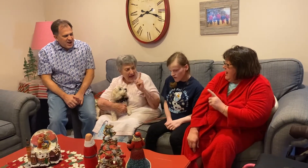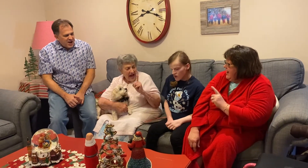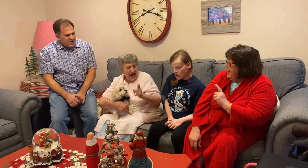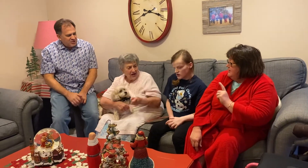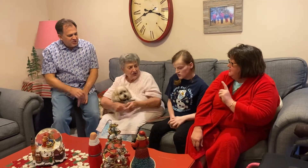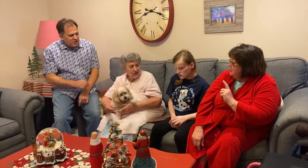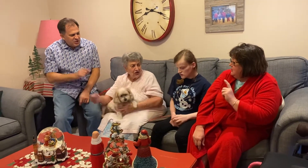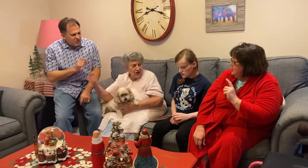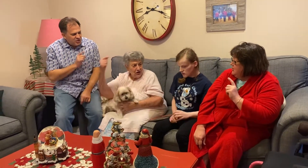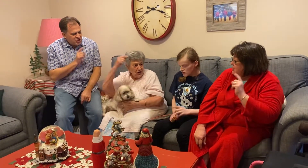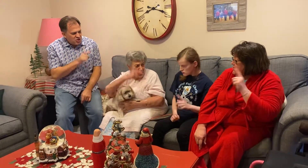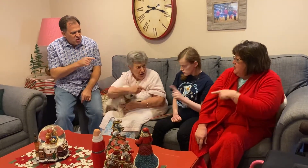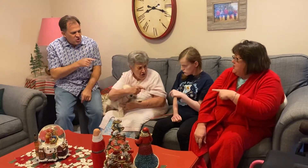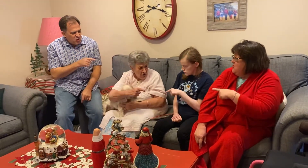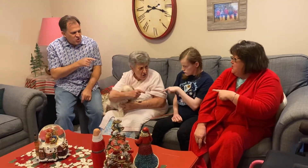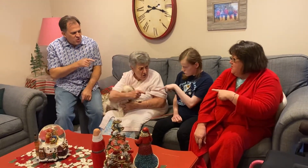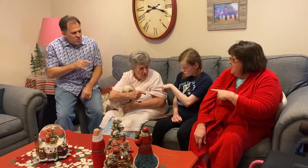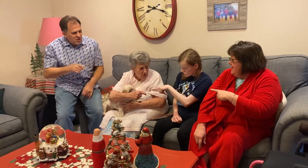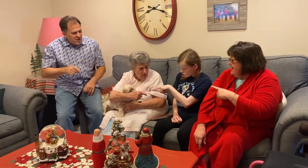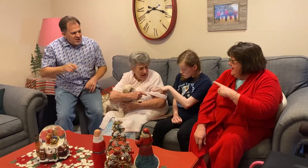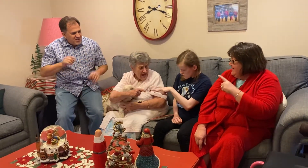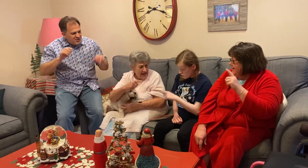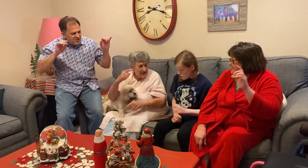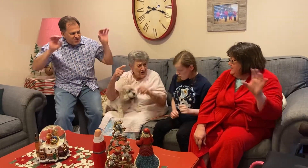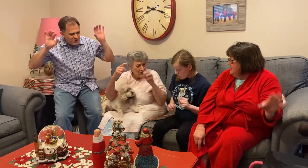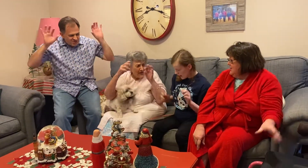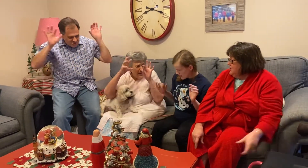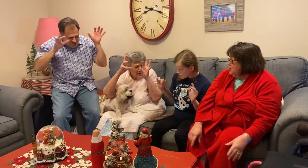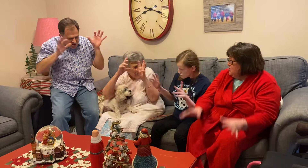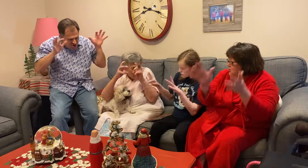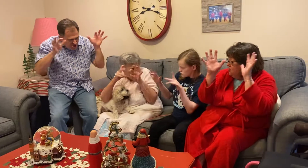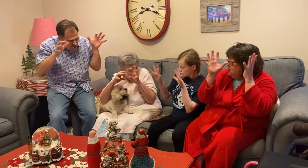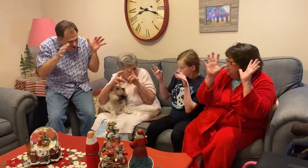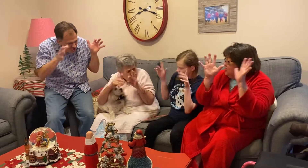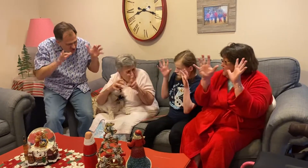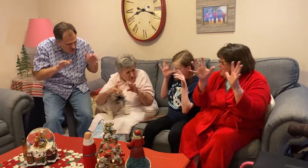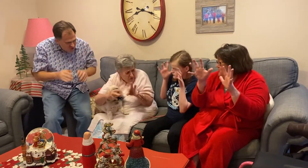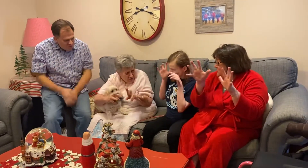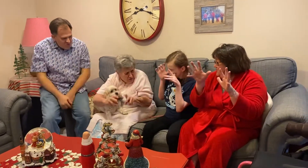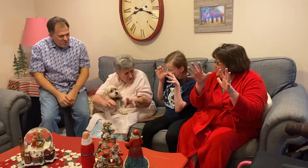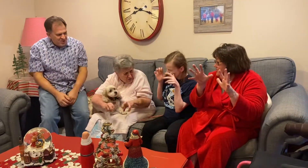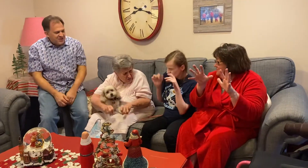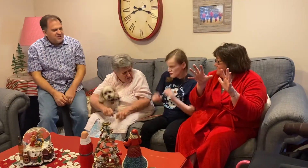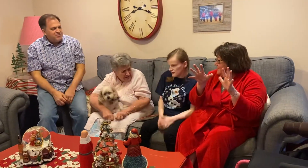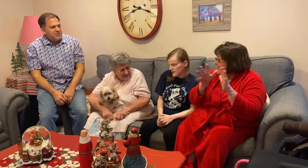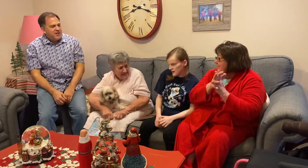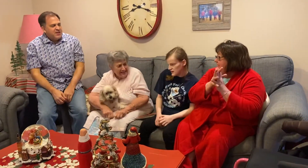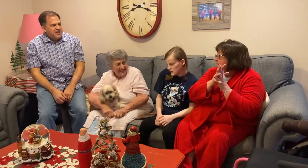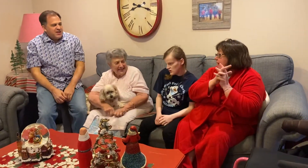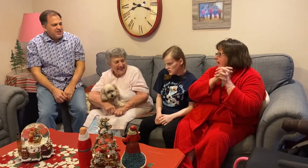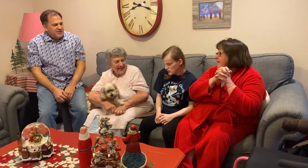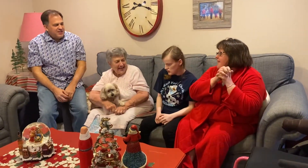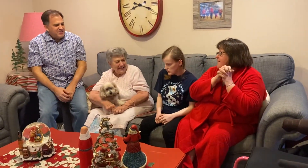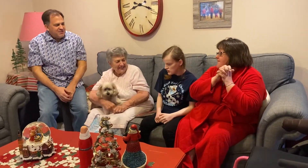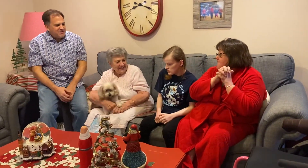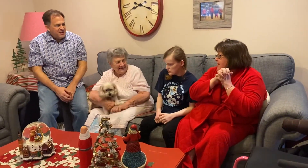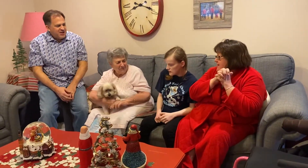I'll turn you into a ghoul. And the very